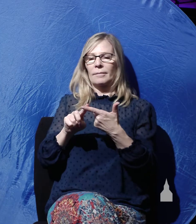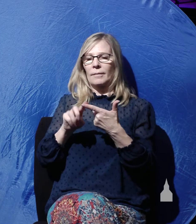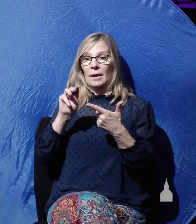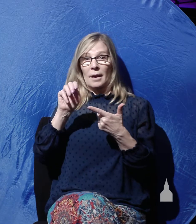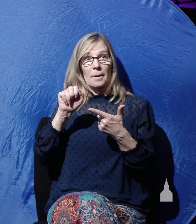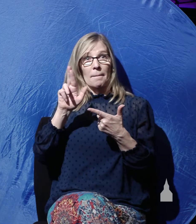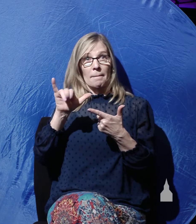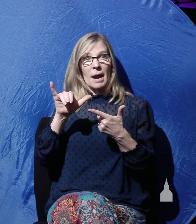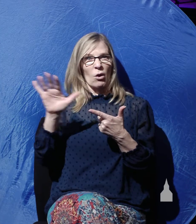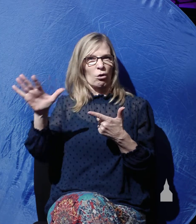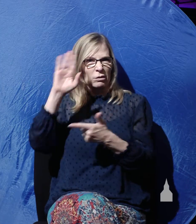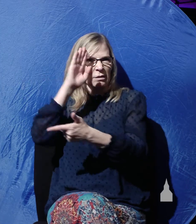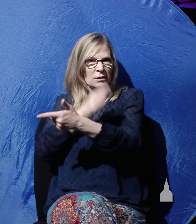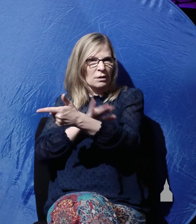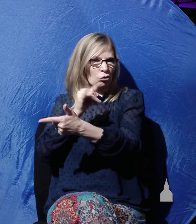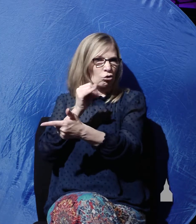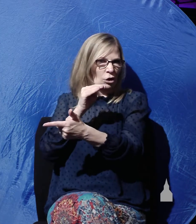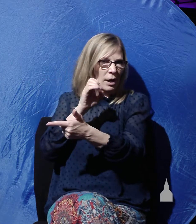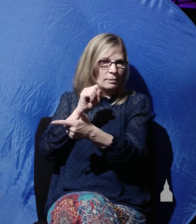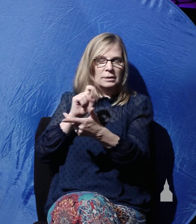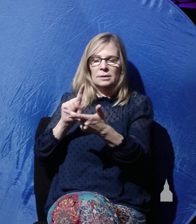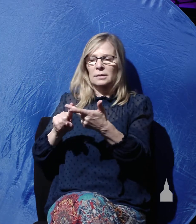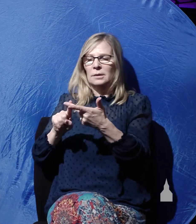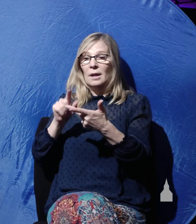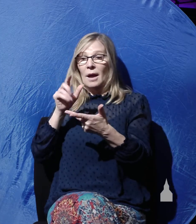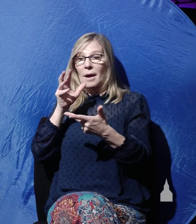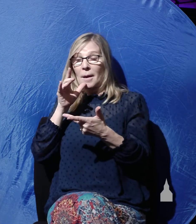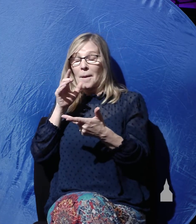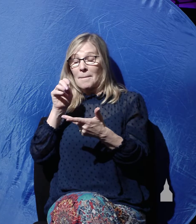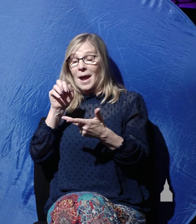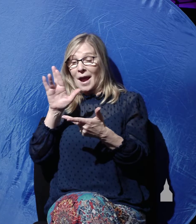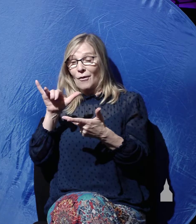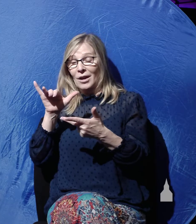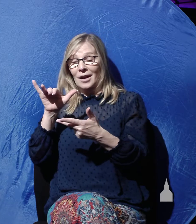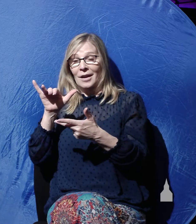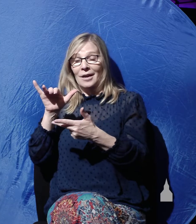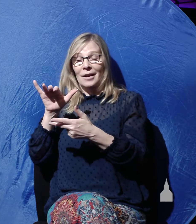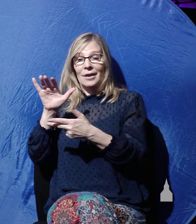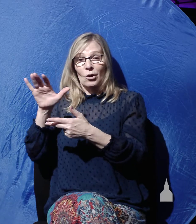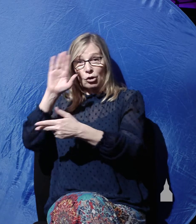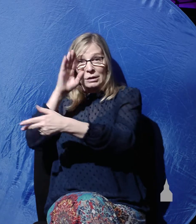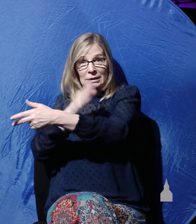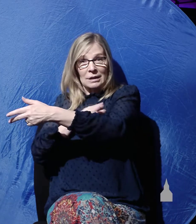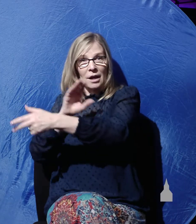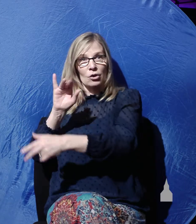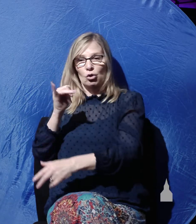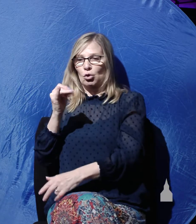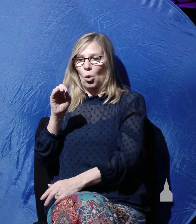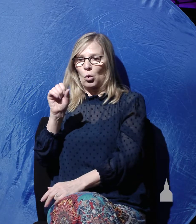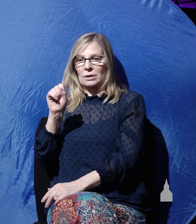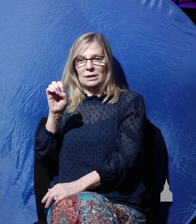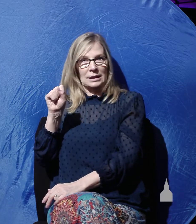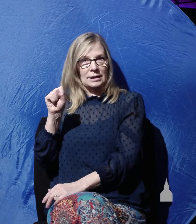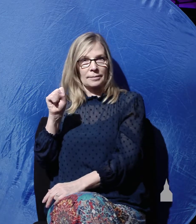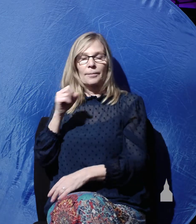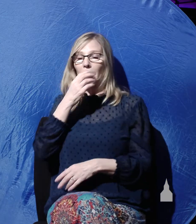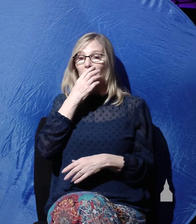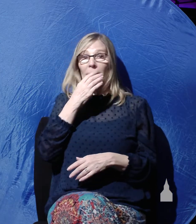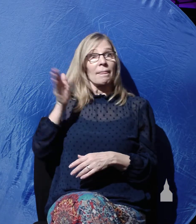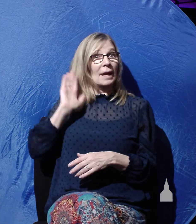and Joses and Salome. When he was in Galilee, they used to follow him and minister to him, and there were many other